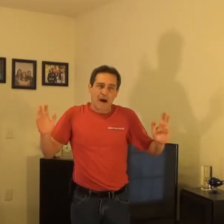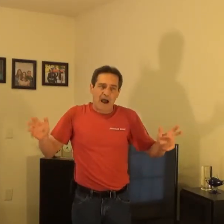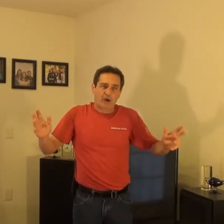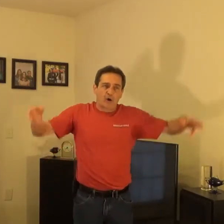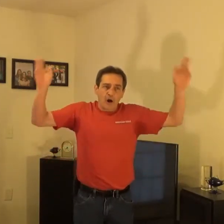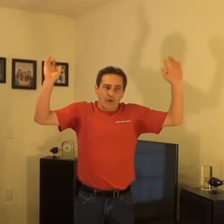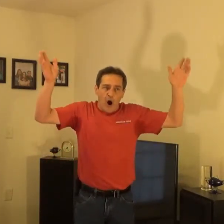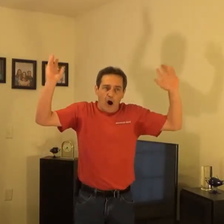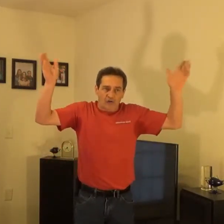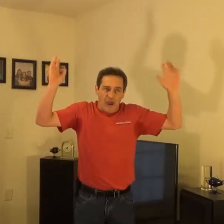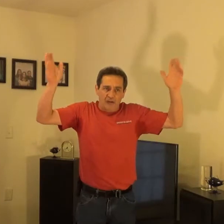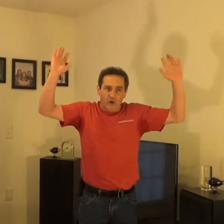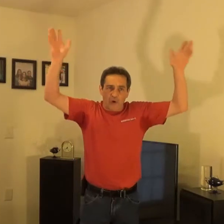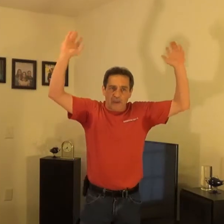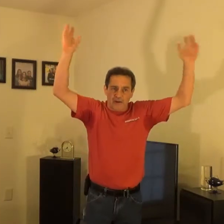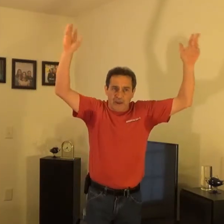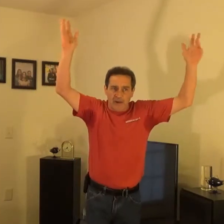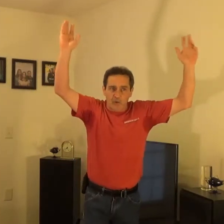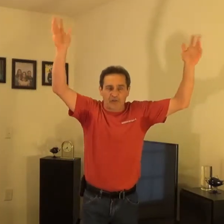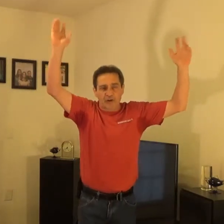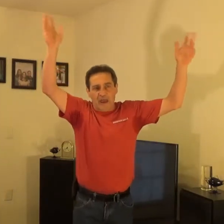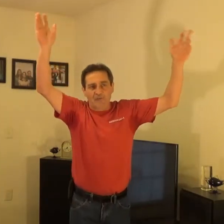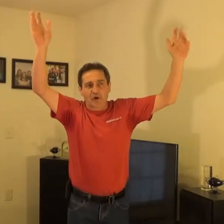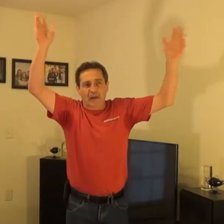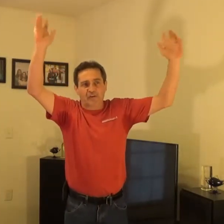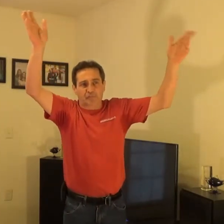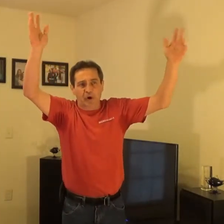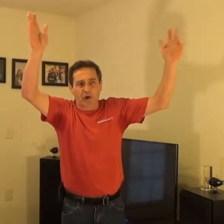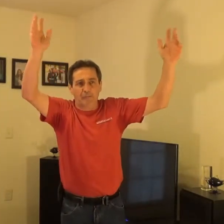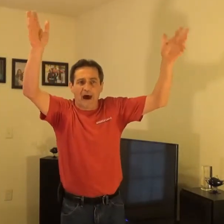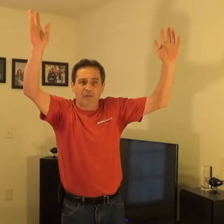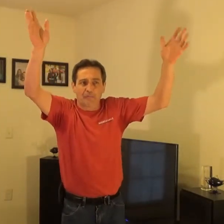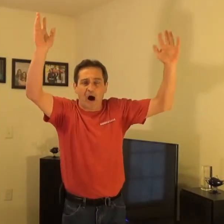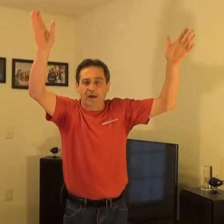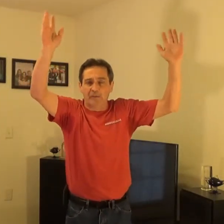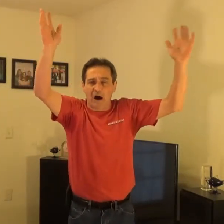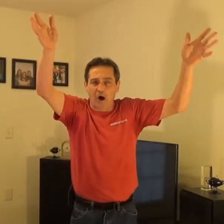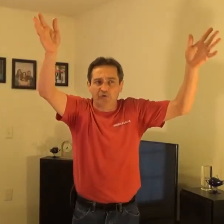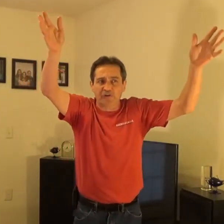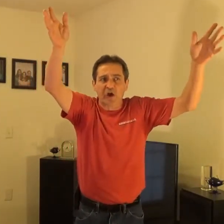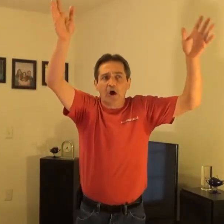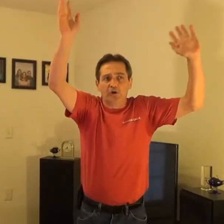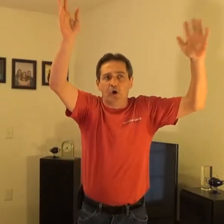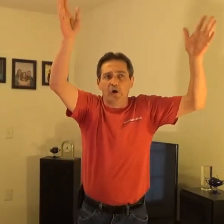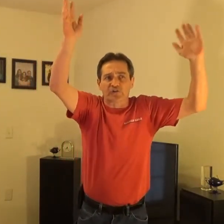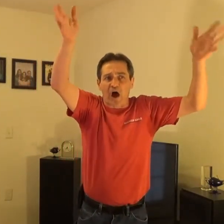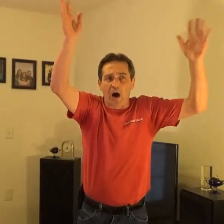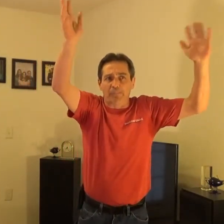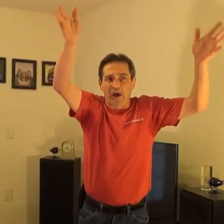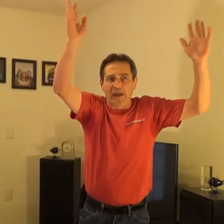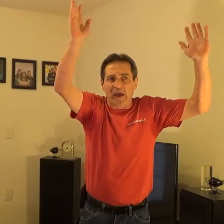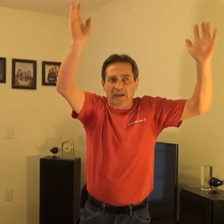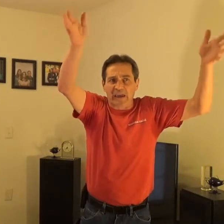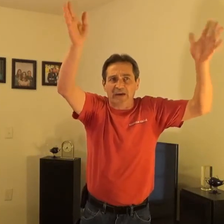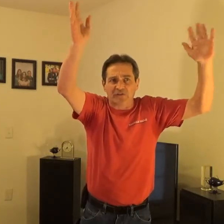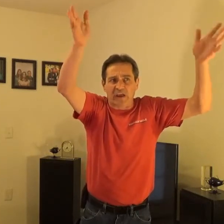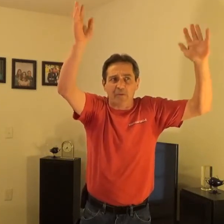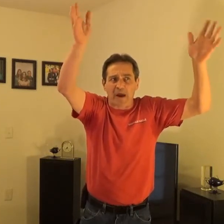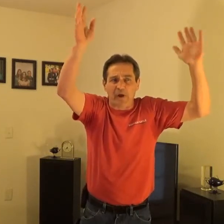Michael, the archangel, when contending with the devil, he disputed about the body of Moses. Doest not bring against him a